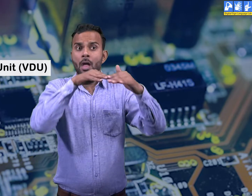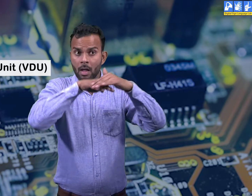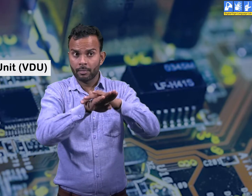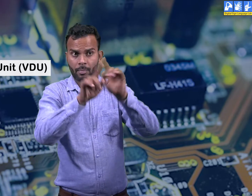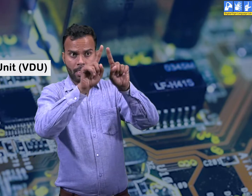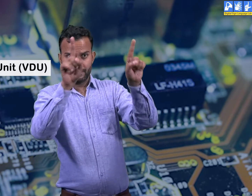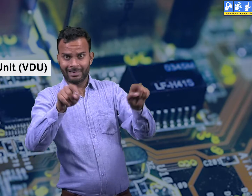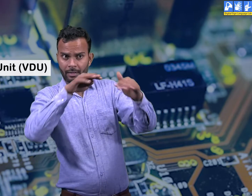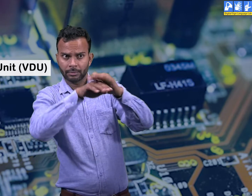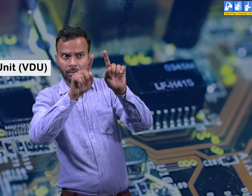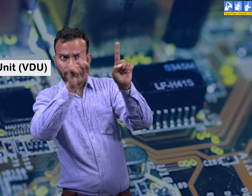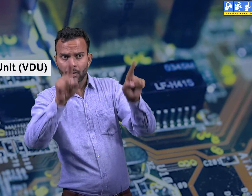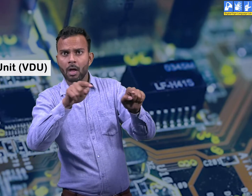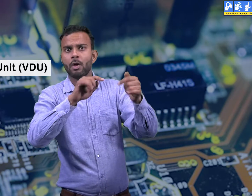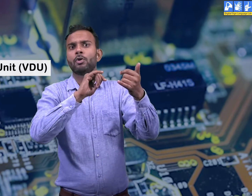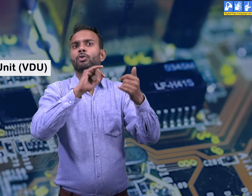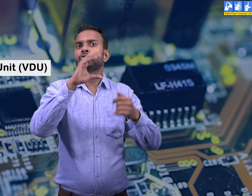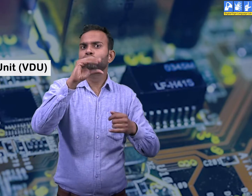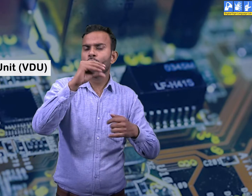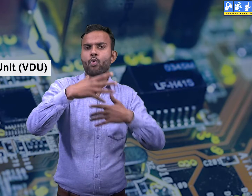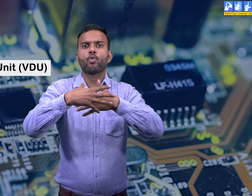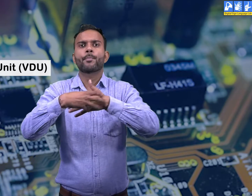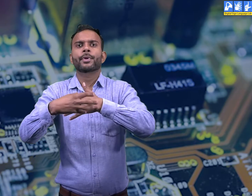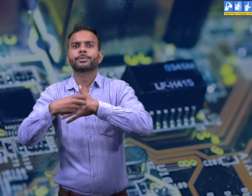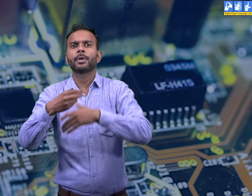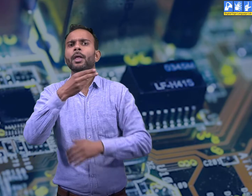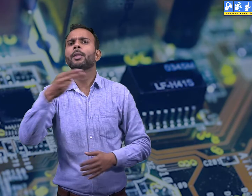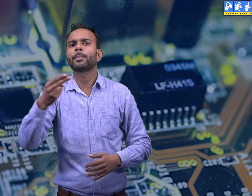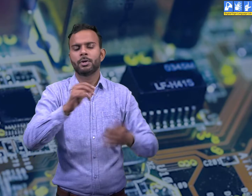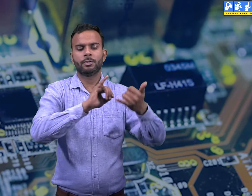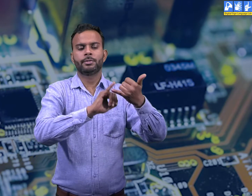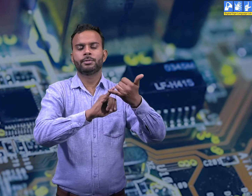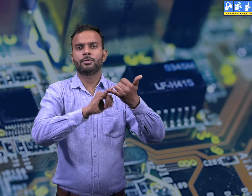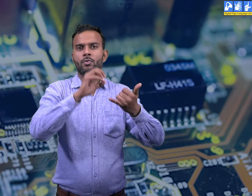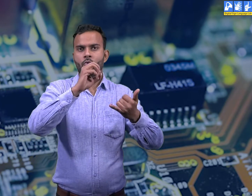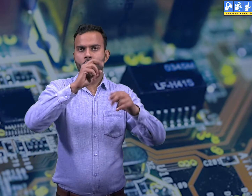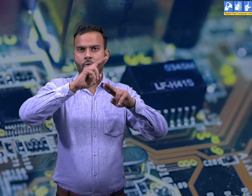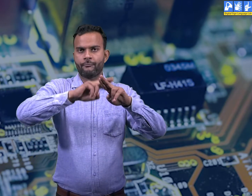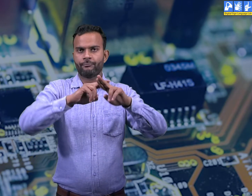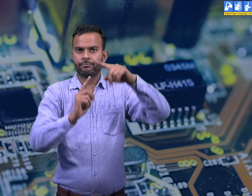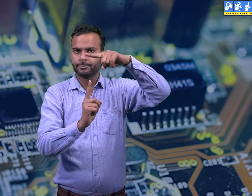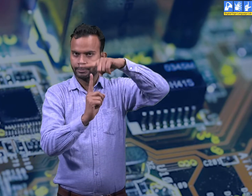VDU. The output seen on the monitor is called the soft copy.